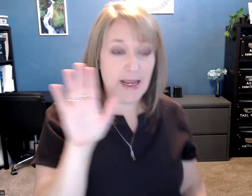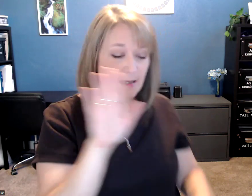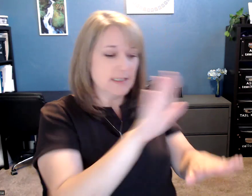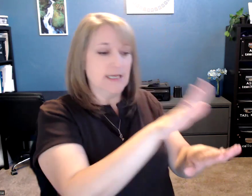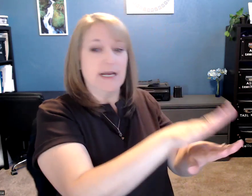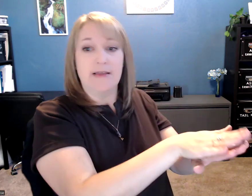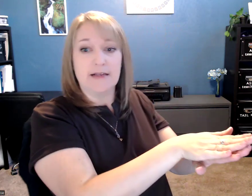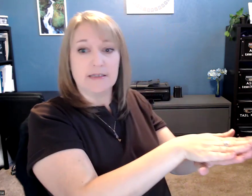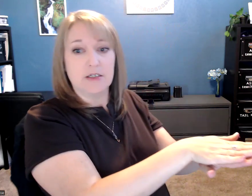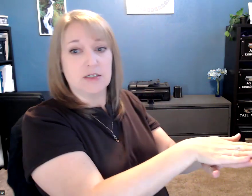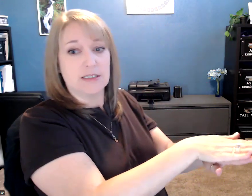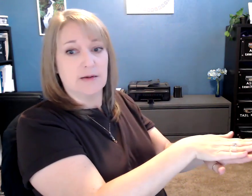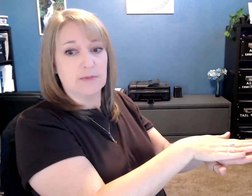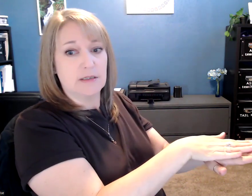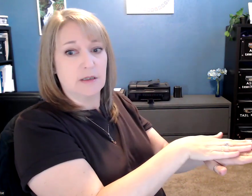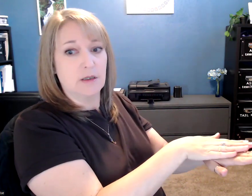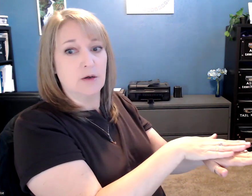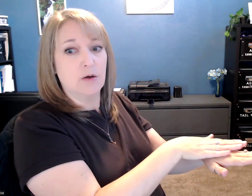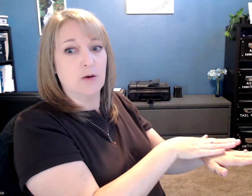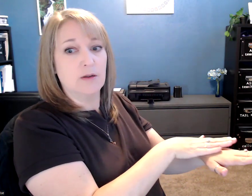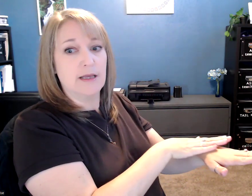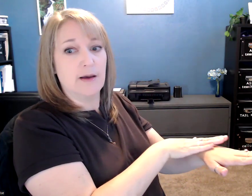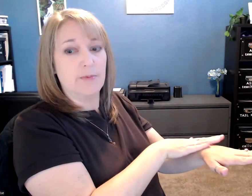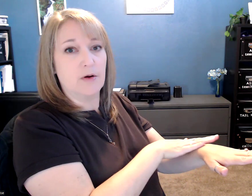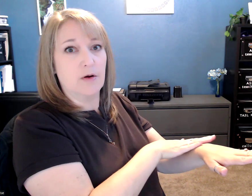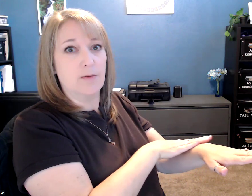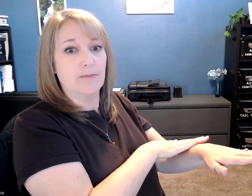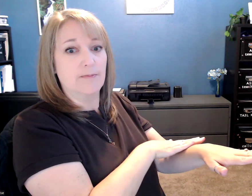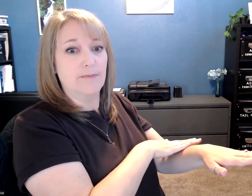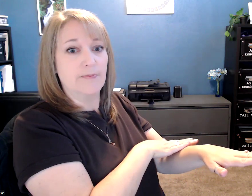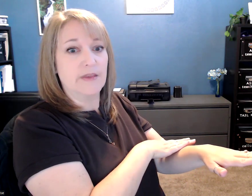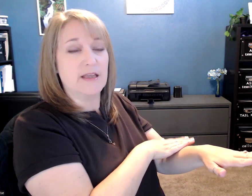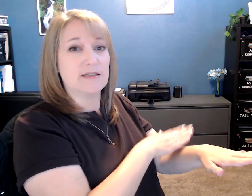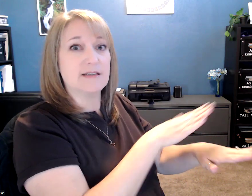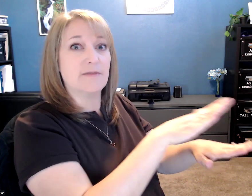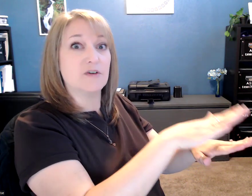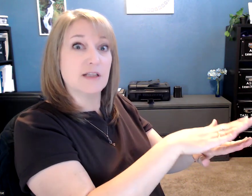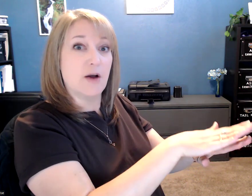hand, and that's going to just come slowly up your arm. That's the sign for slow.